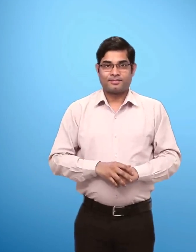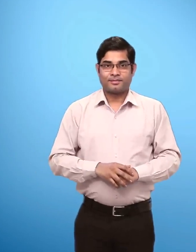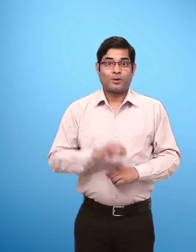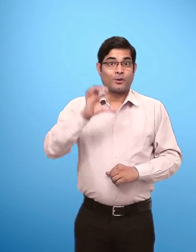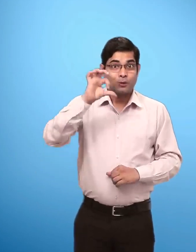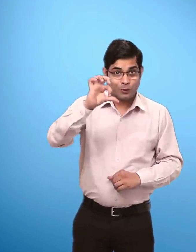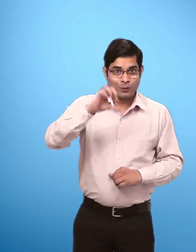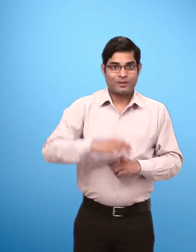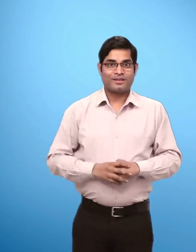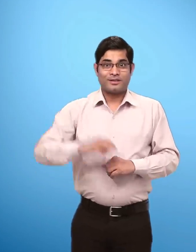999